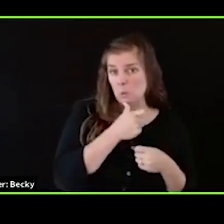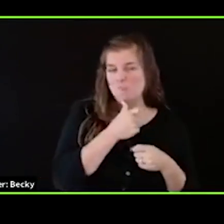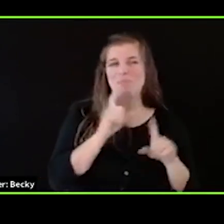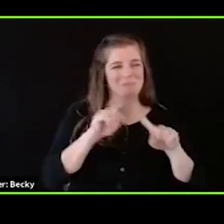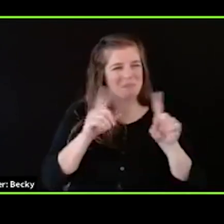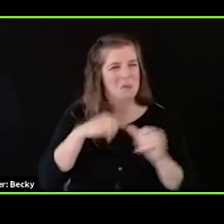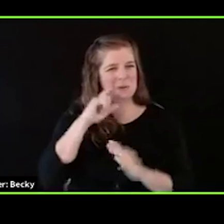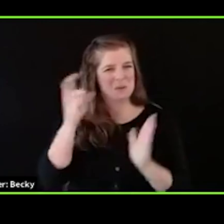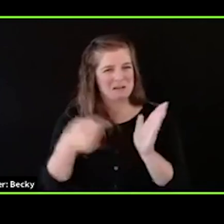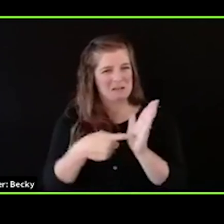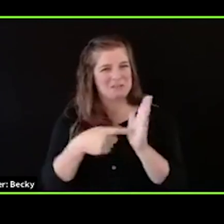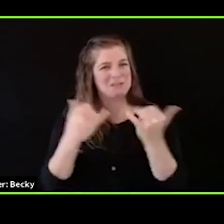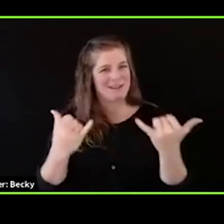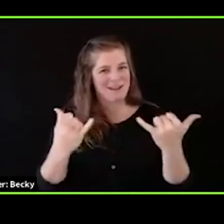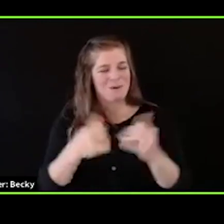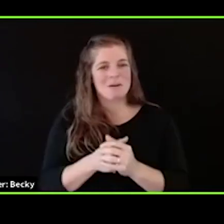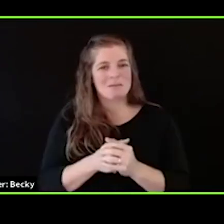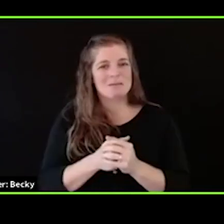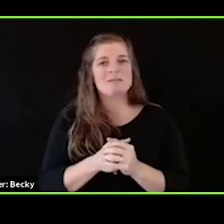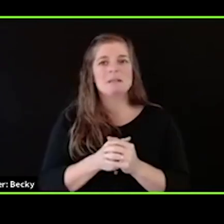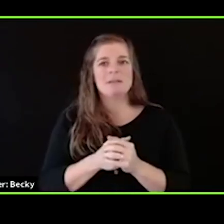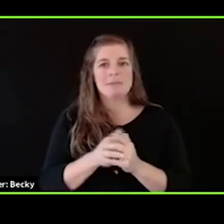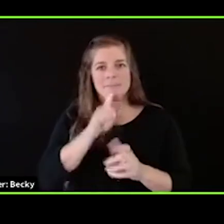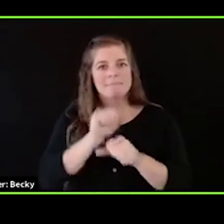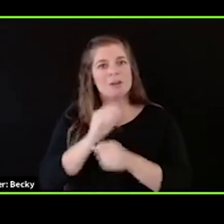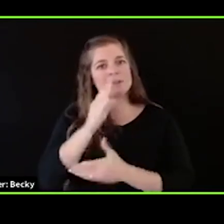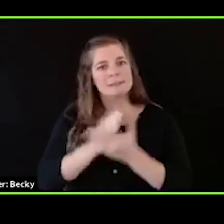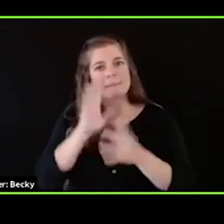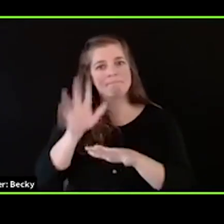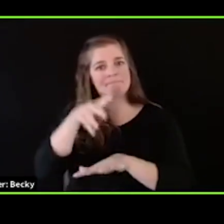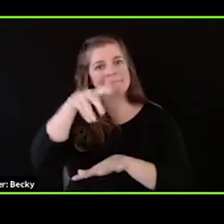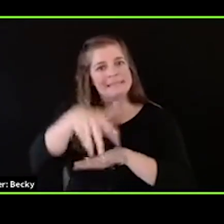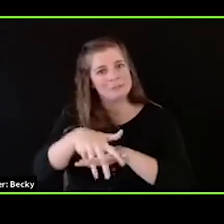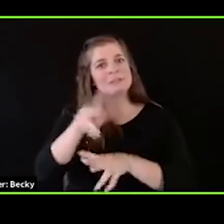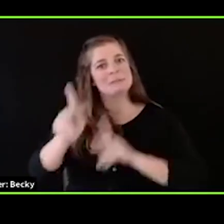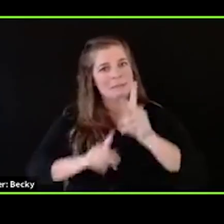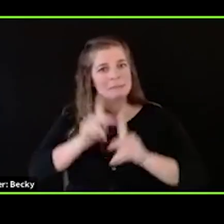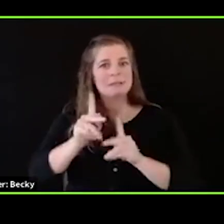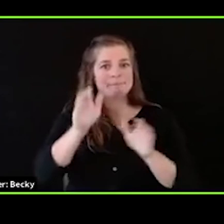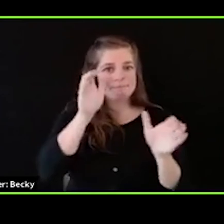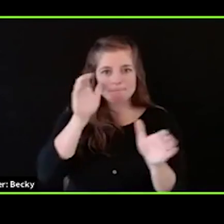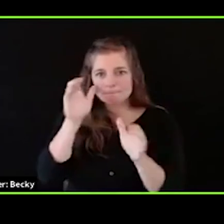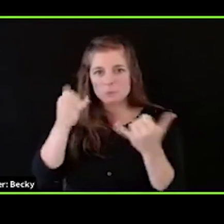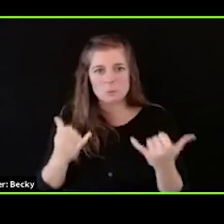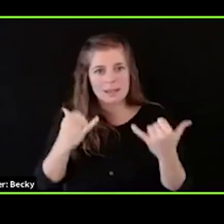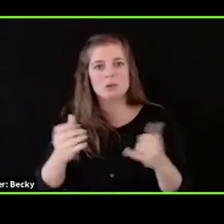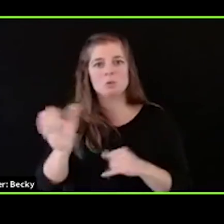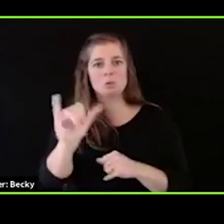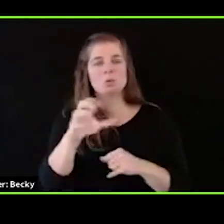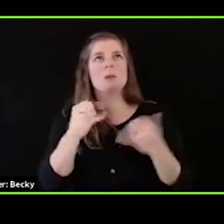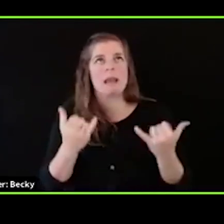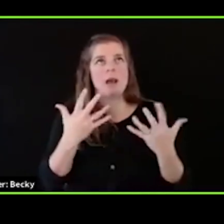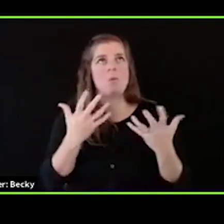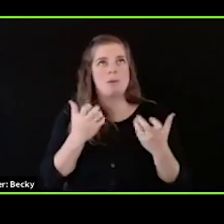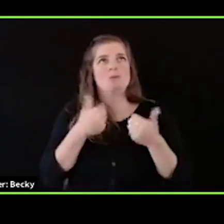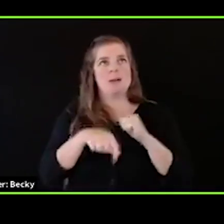I wasn't acknowledging that there are indigenous people listening today. And so, so I'll be more mindful if I